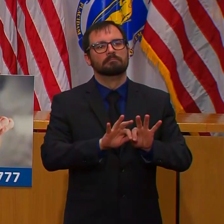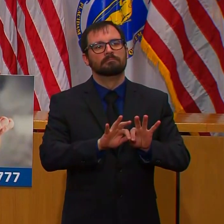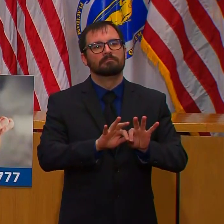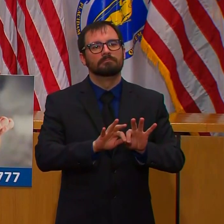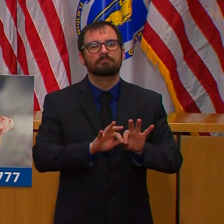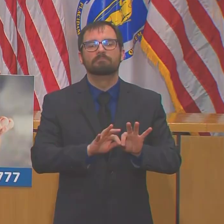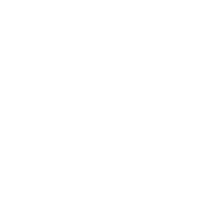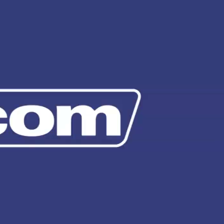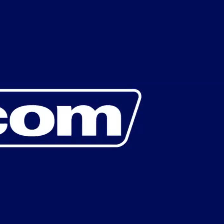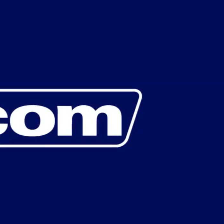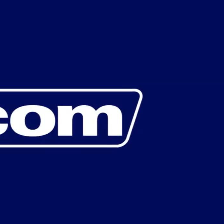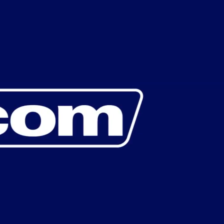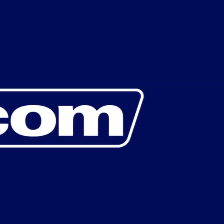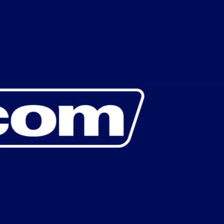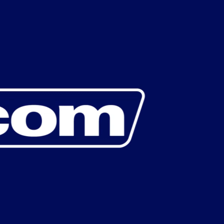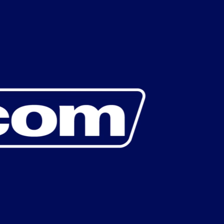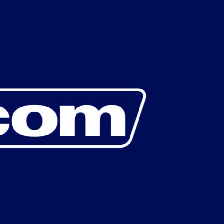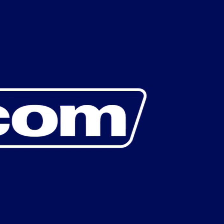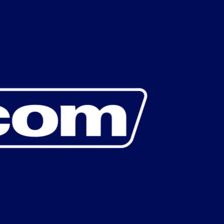-19. is,